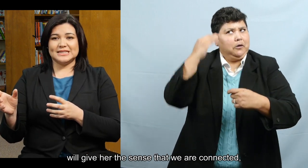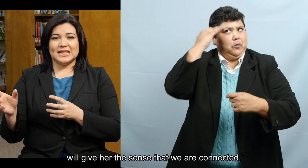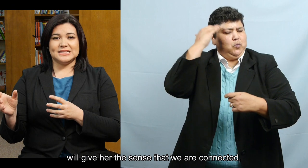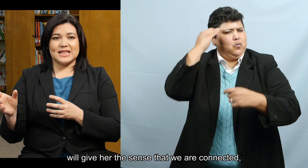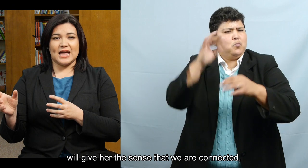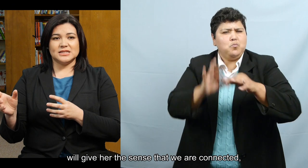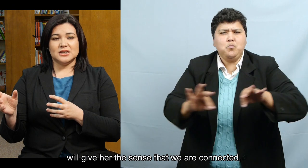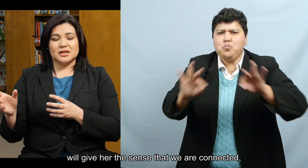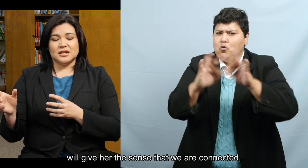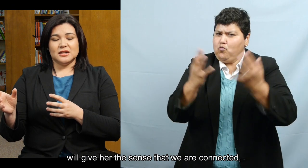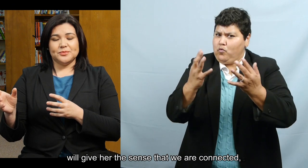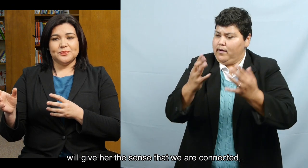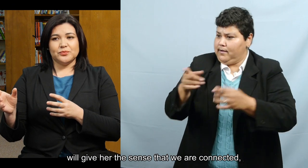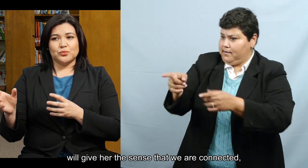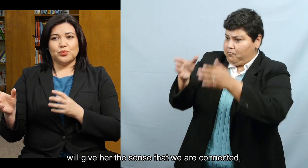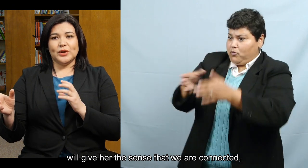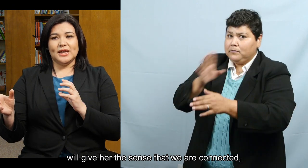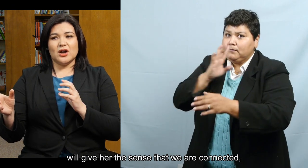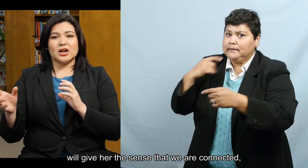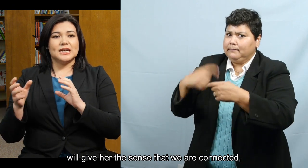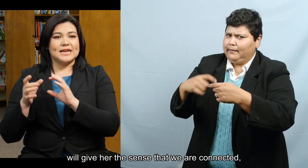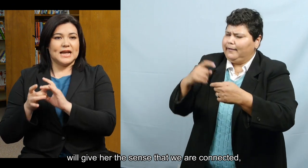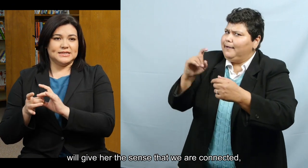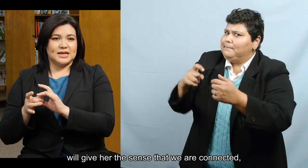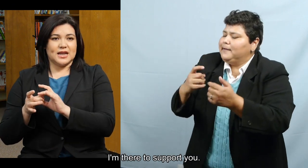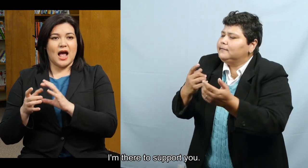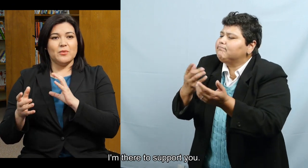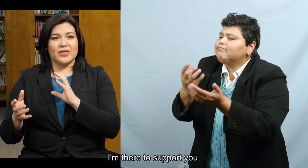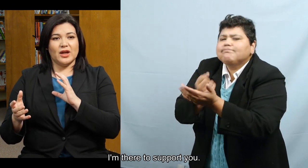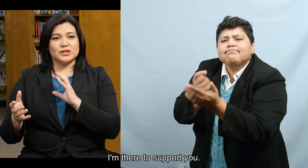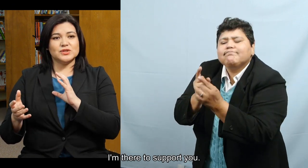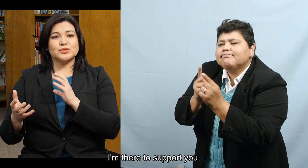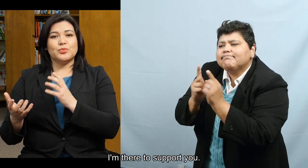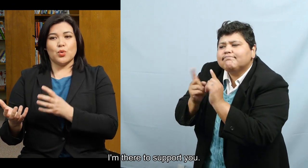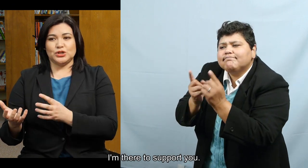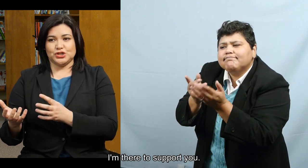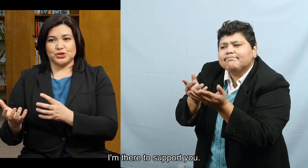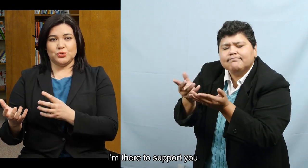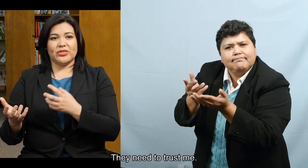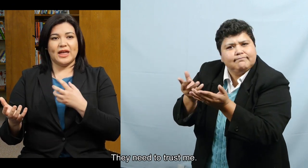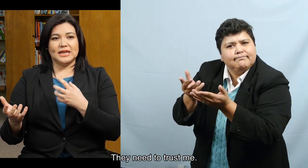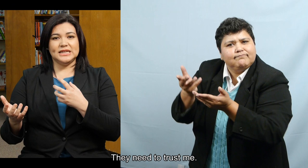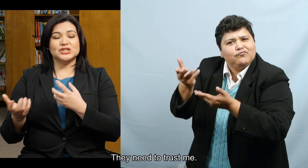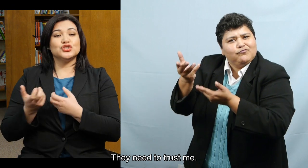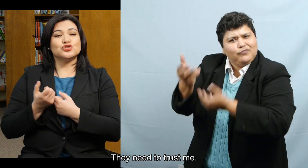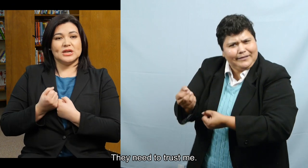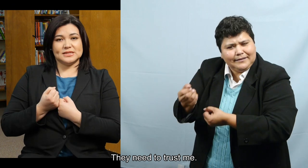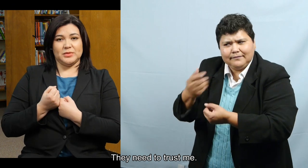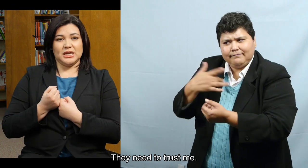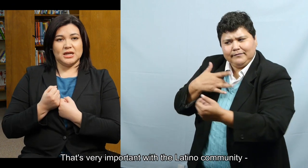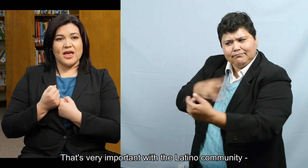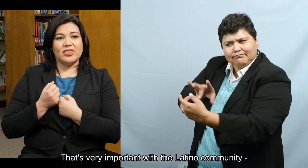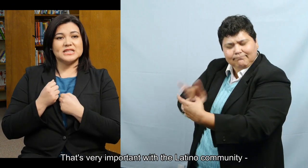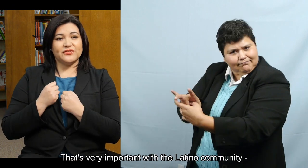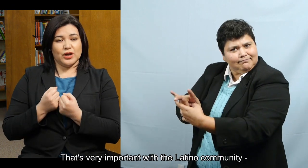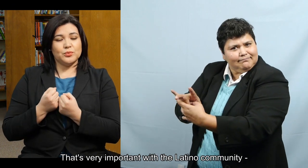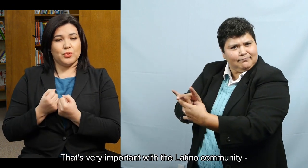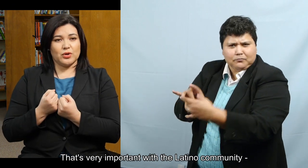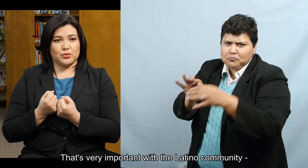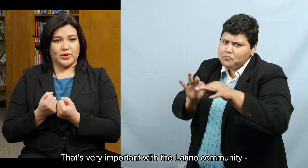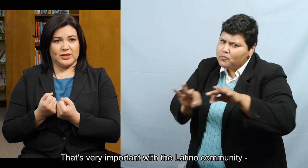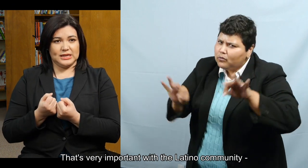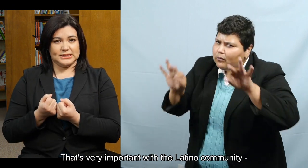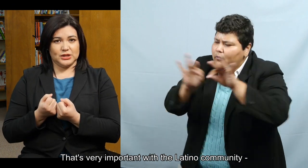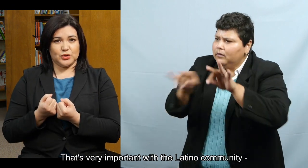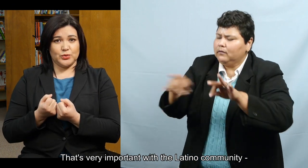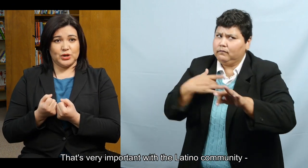give her the sense that we are connected. I'm there to support you. They need to trust me. That's very